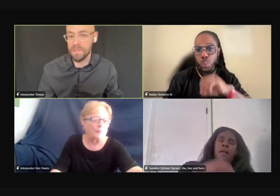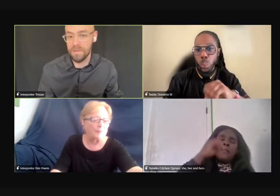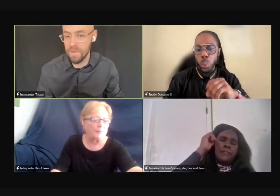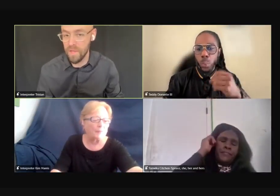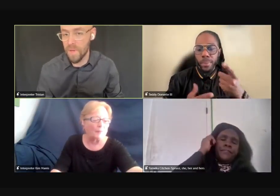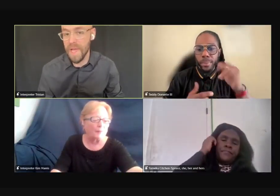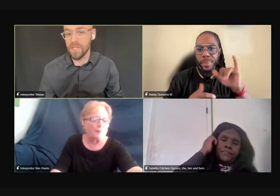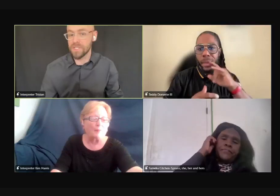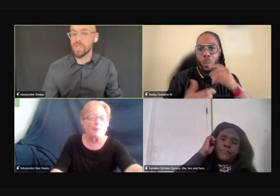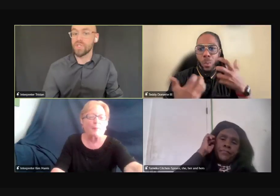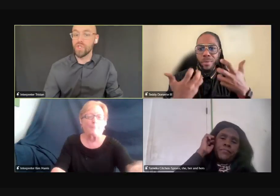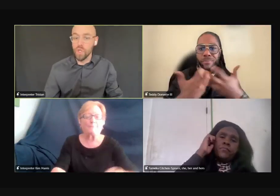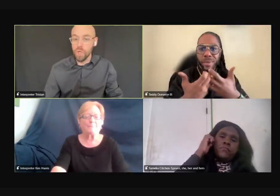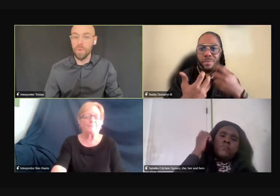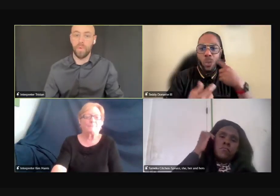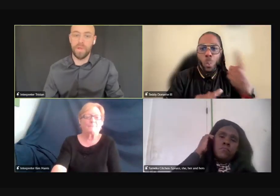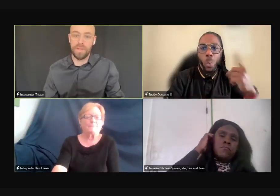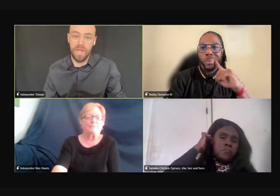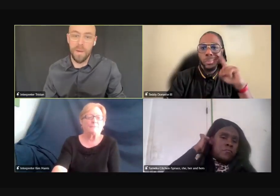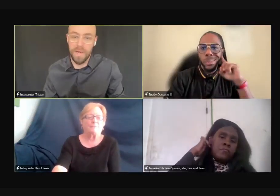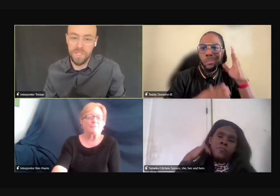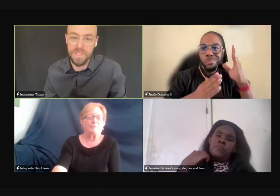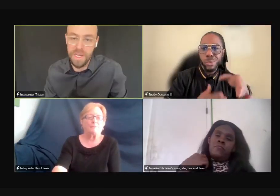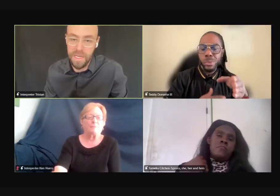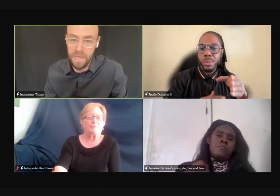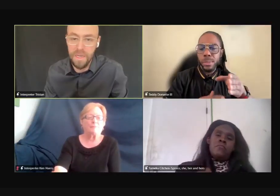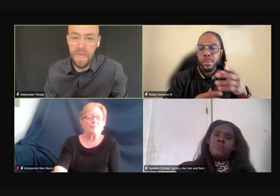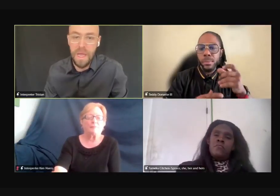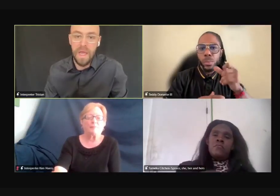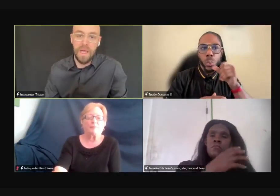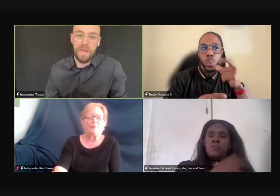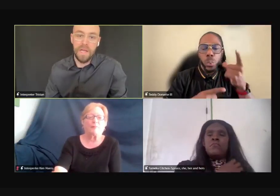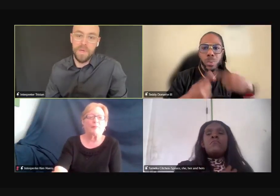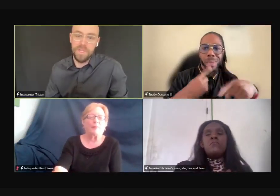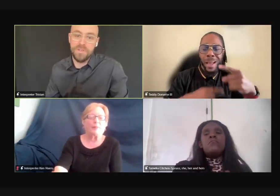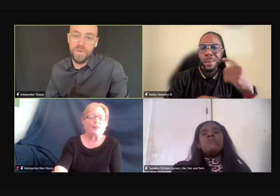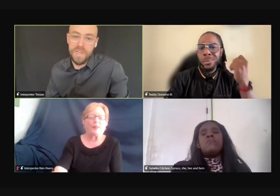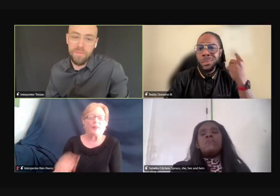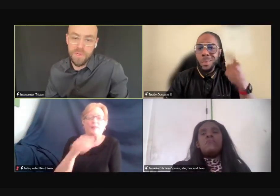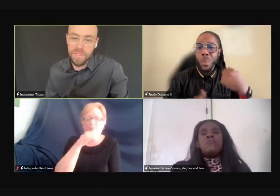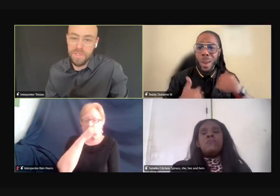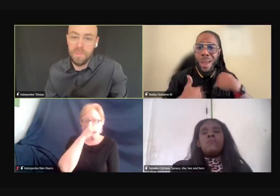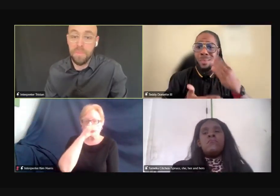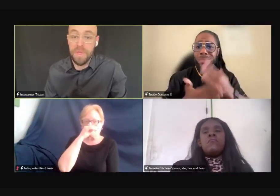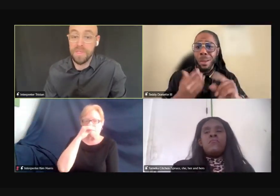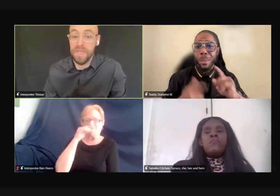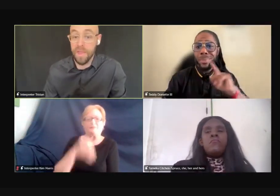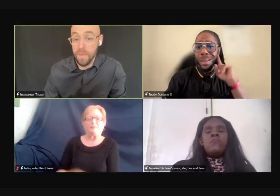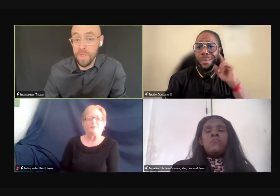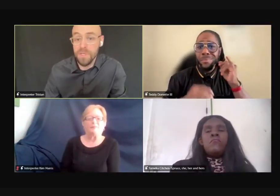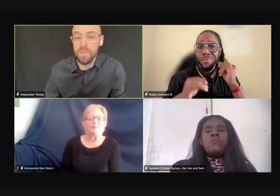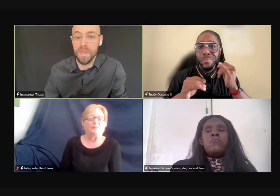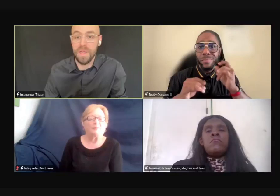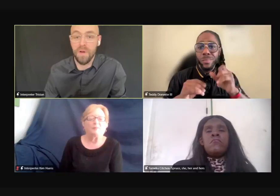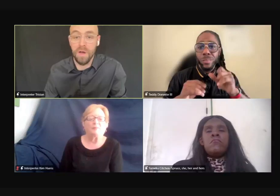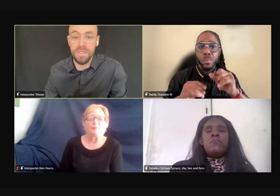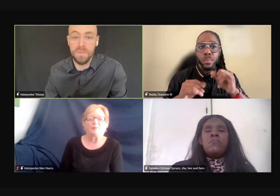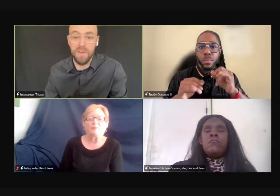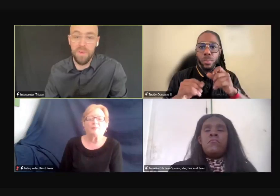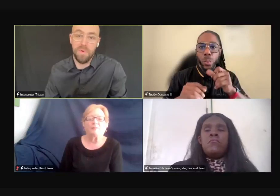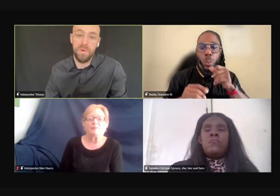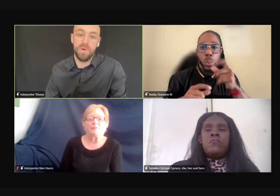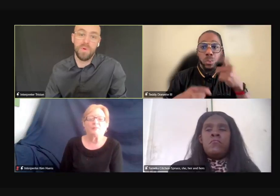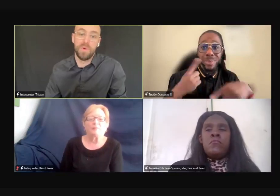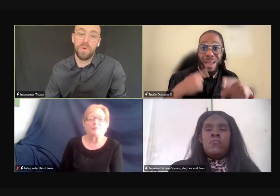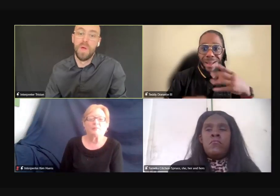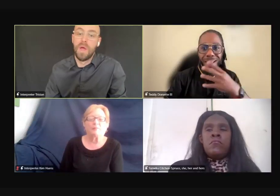because you can't just assume what the accommodations you need. An accommodation for a deaf person might be sign language. But there are